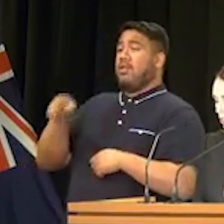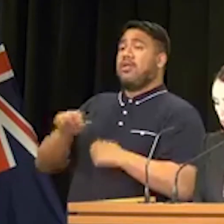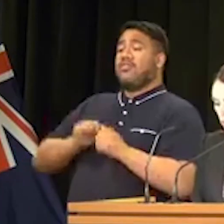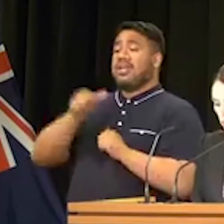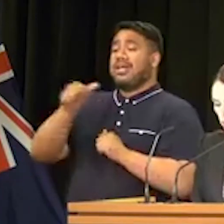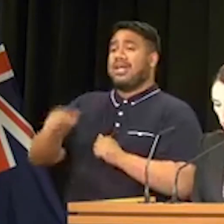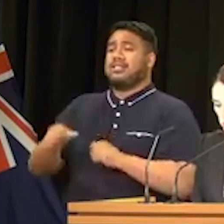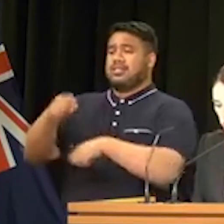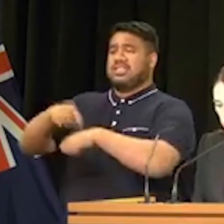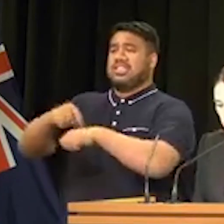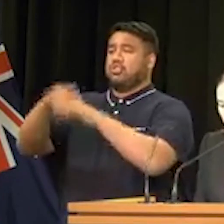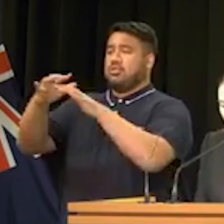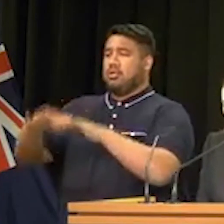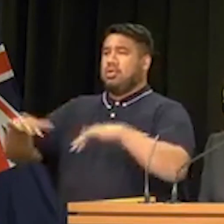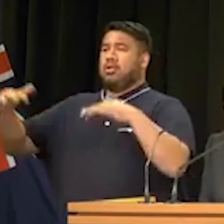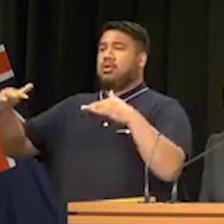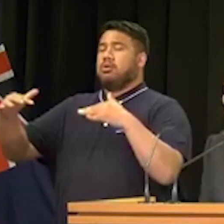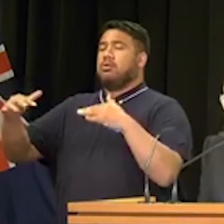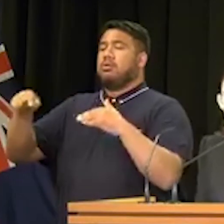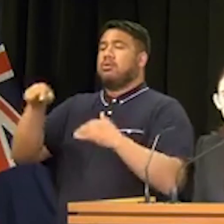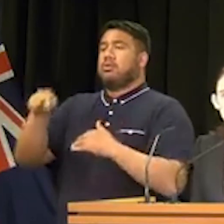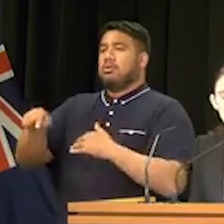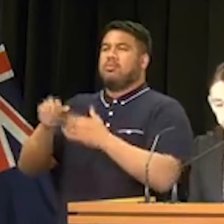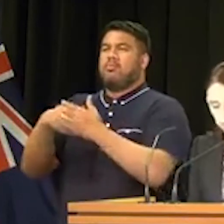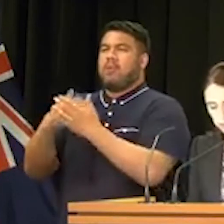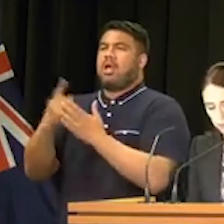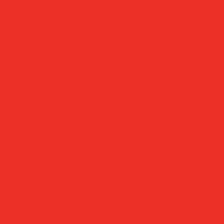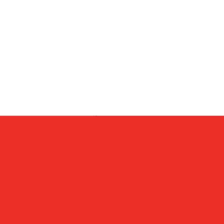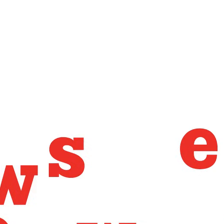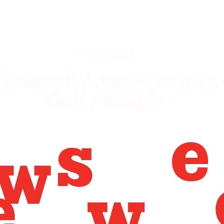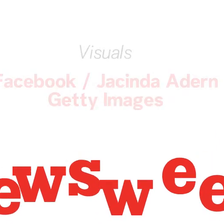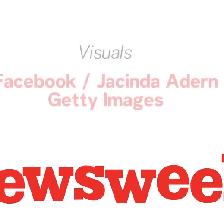session, which is by the 11th of April.